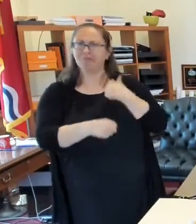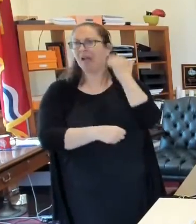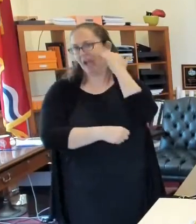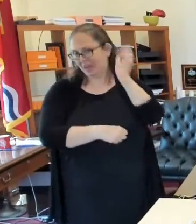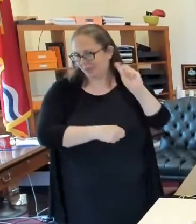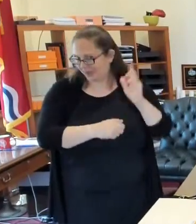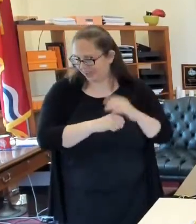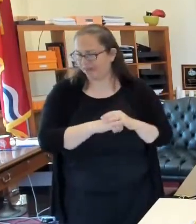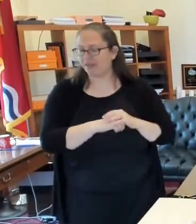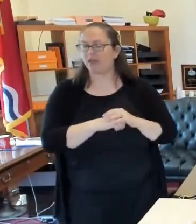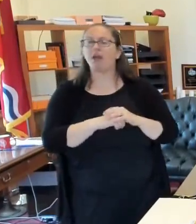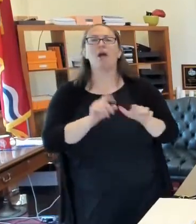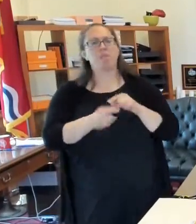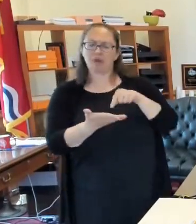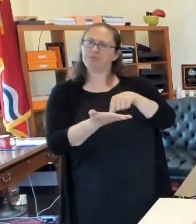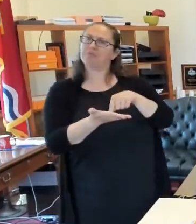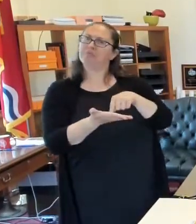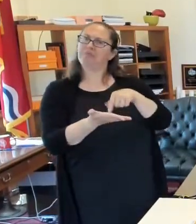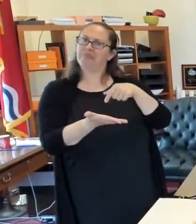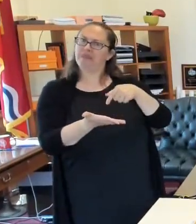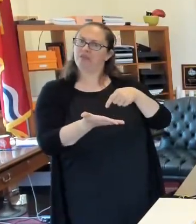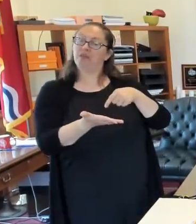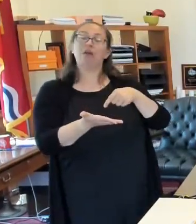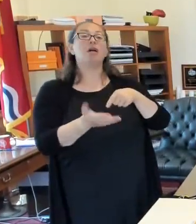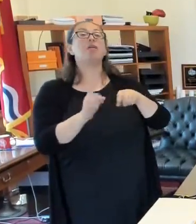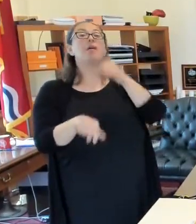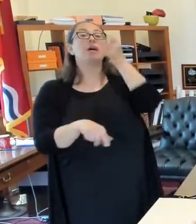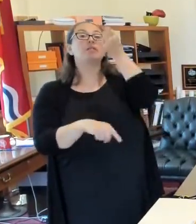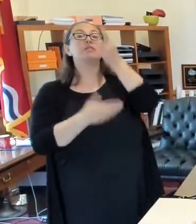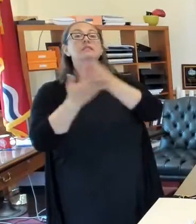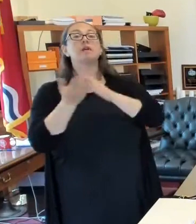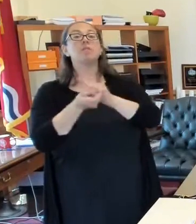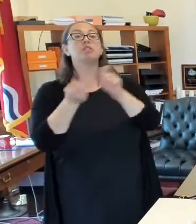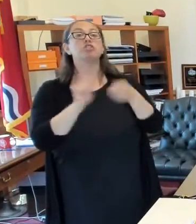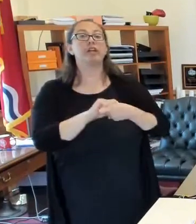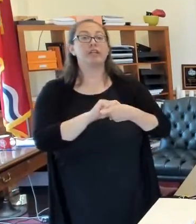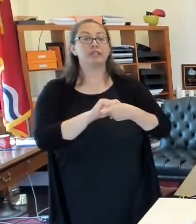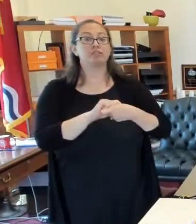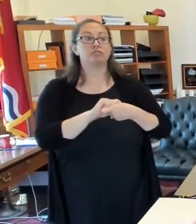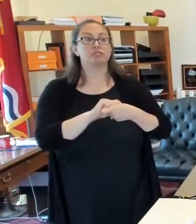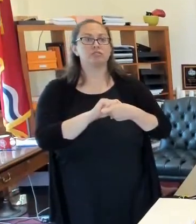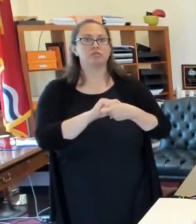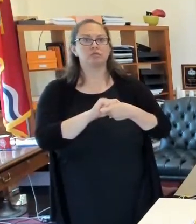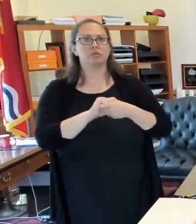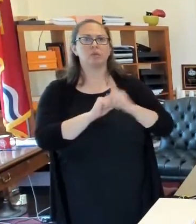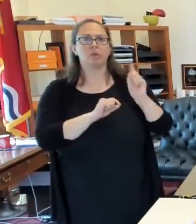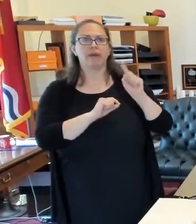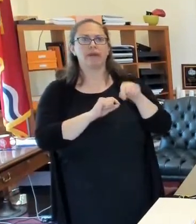there. Uh, but some polling places have changed and they've changed for a few reasons.